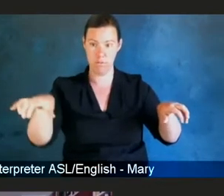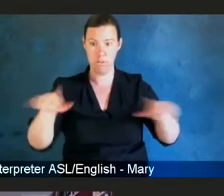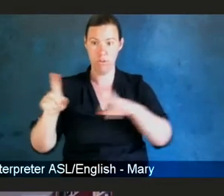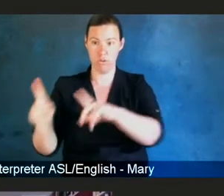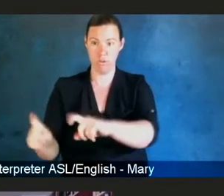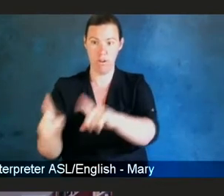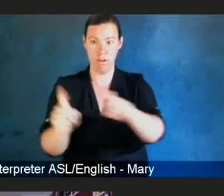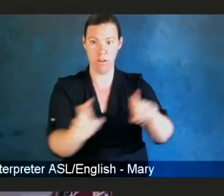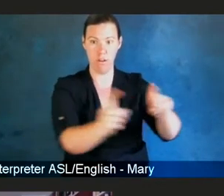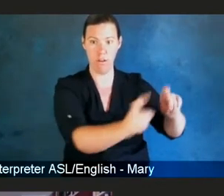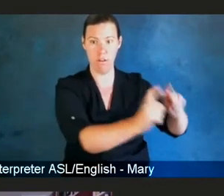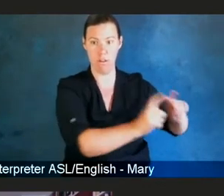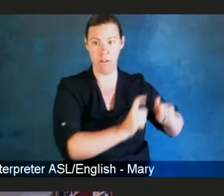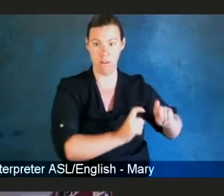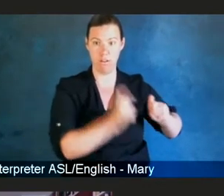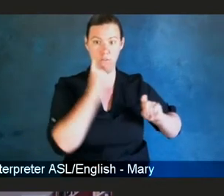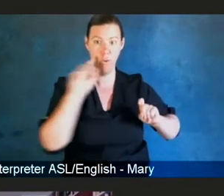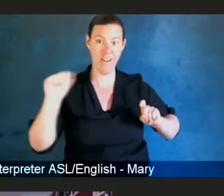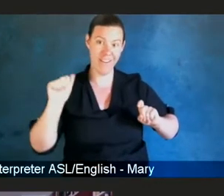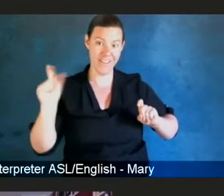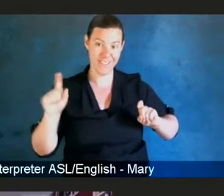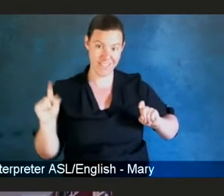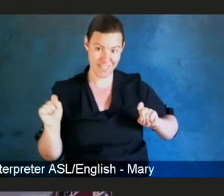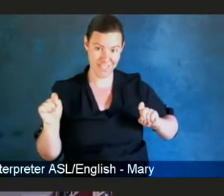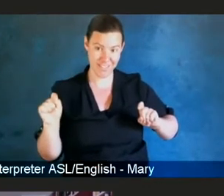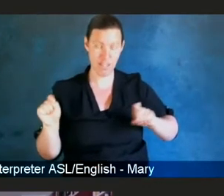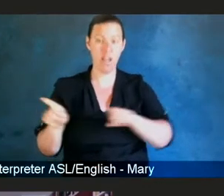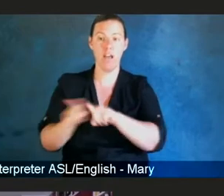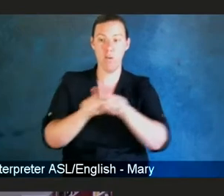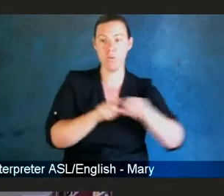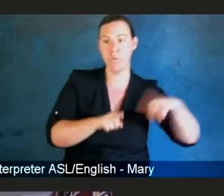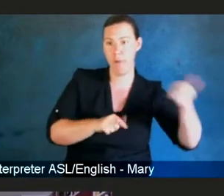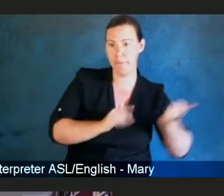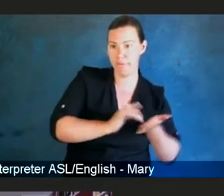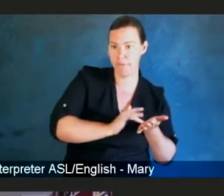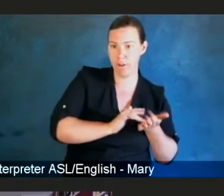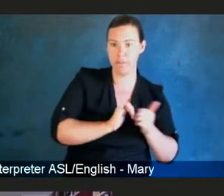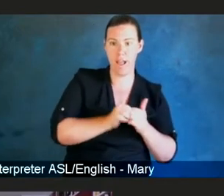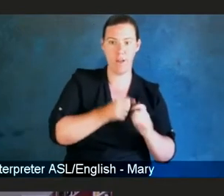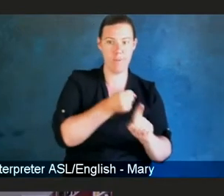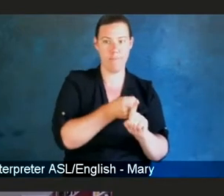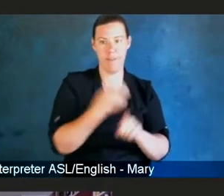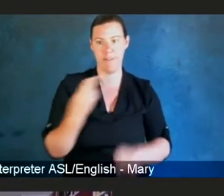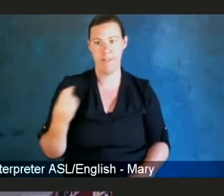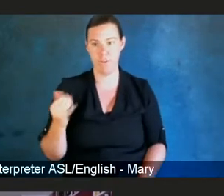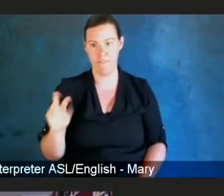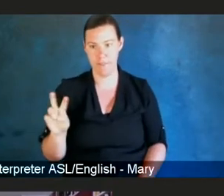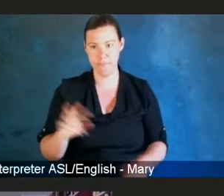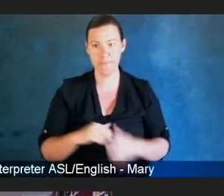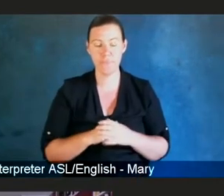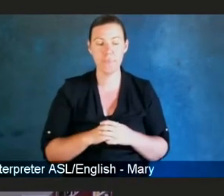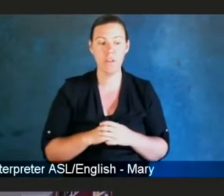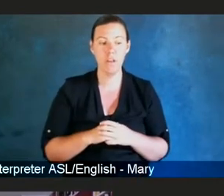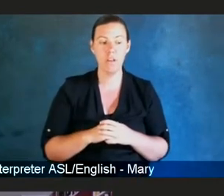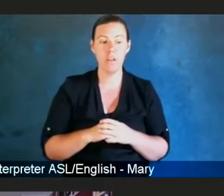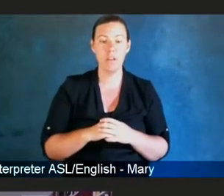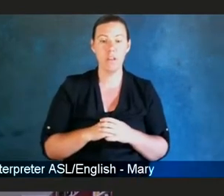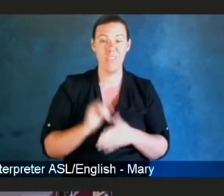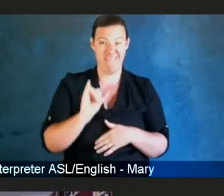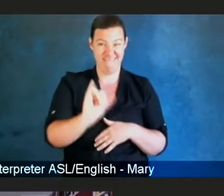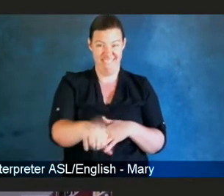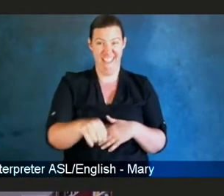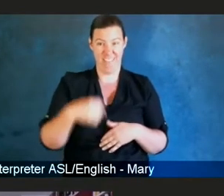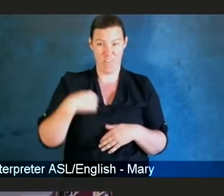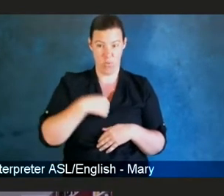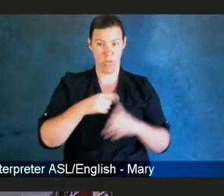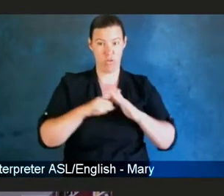possibly other drugs would be affected against HIV. So that was the circumstance under which we launched CRUM's